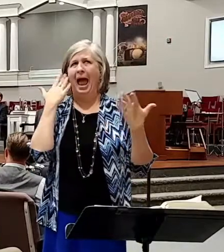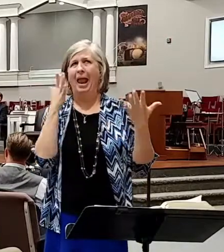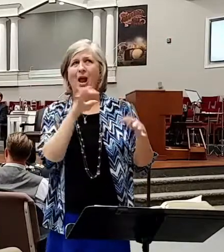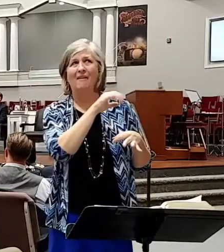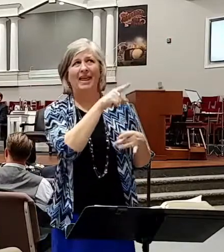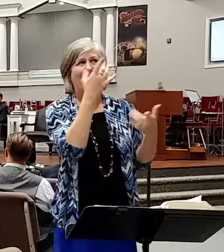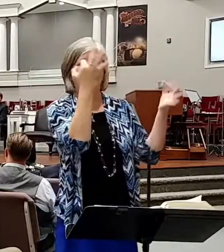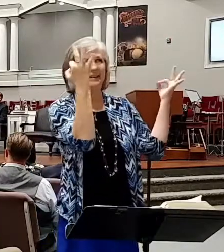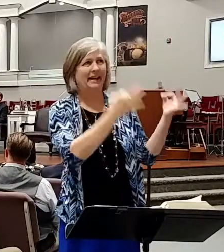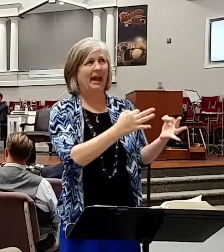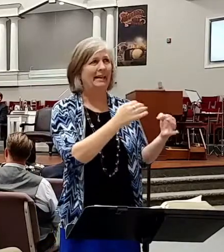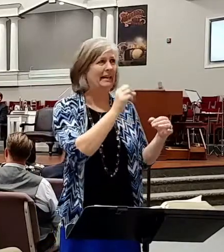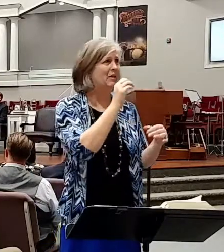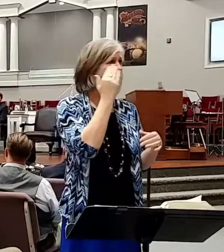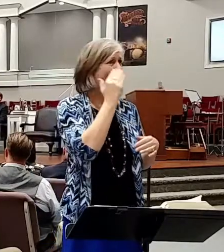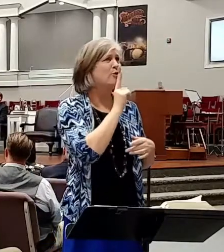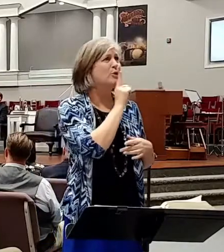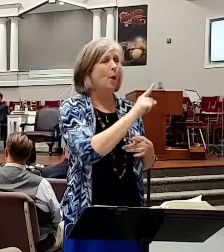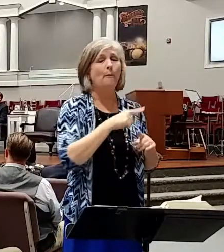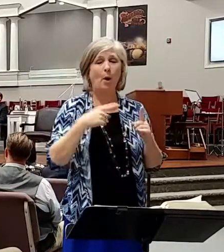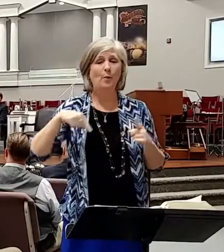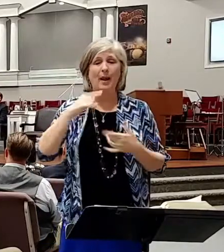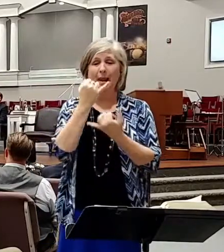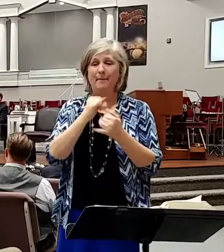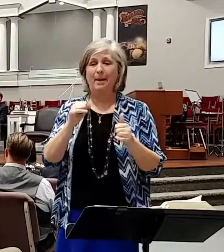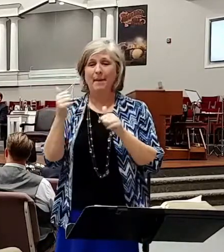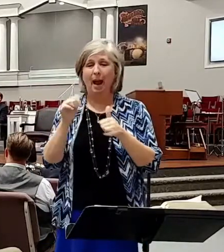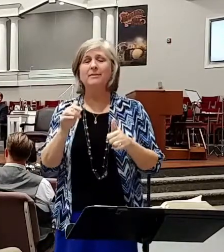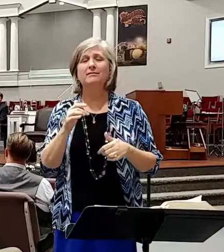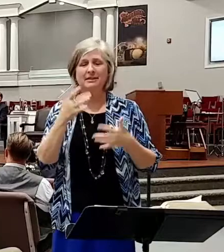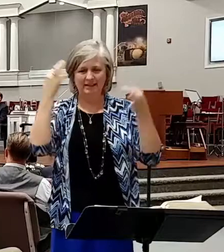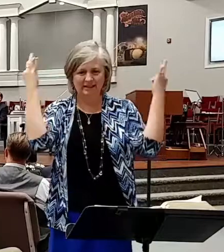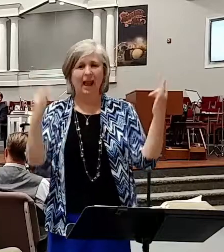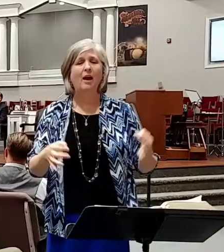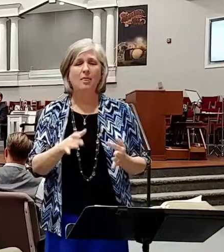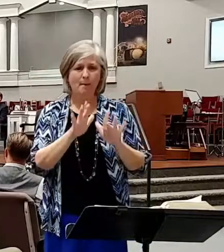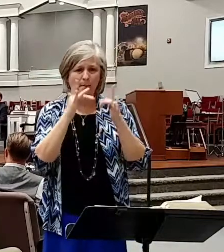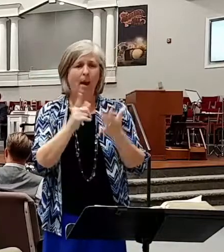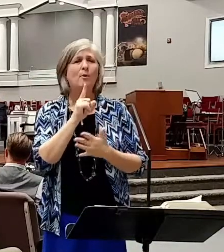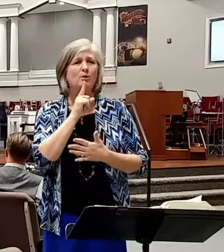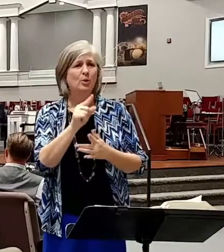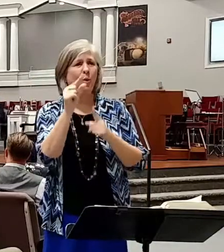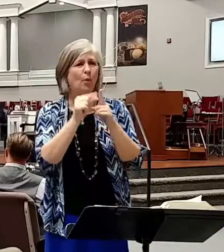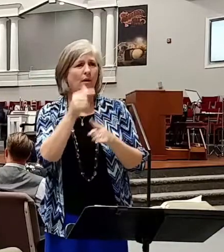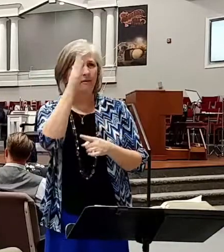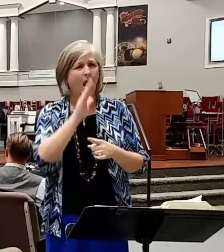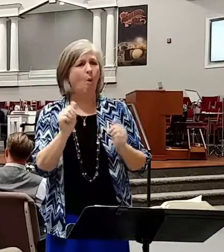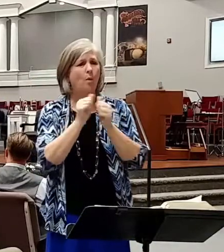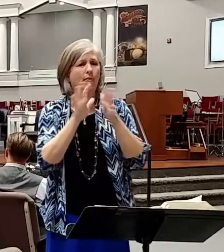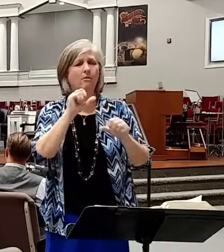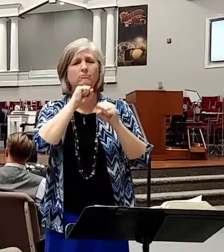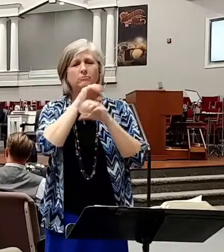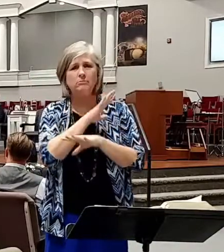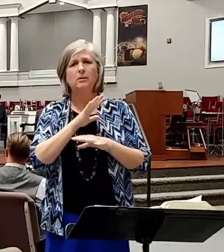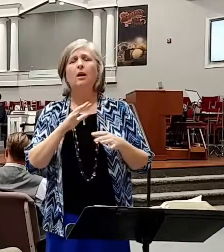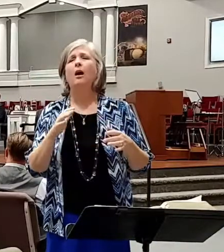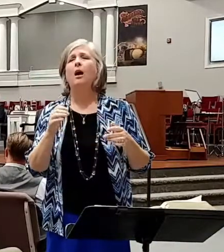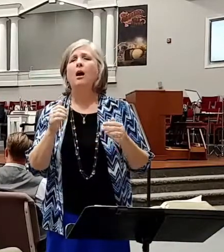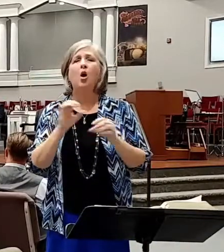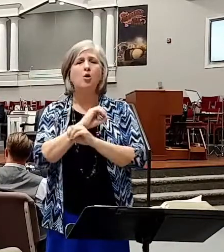did, us independent folks. We got to settle it. The Bible is the Word of God. Amen? It's inerrant. It's incorruptible. It's infallible, and a number of other